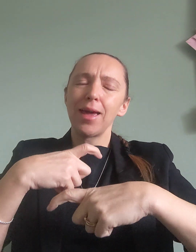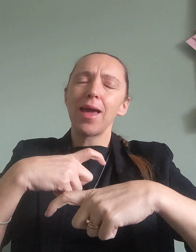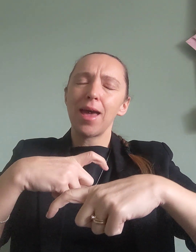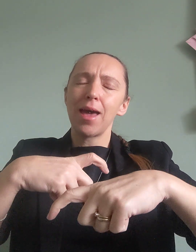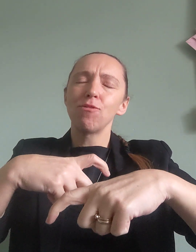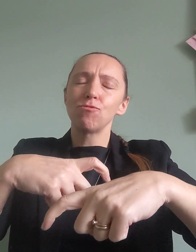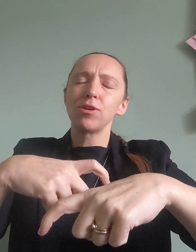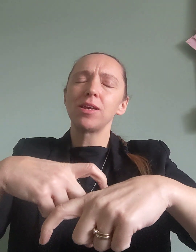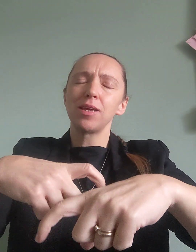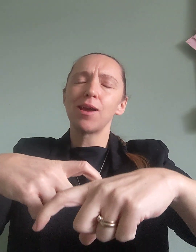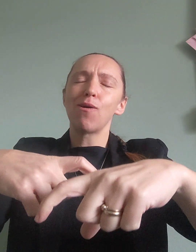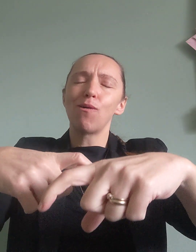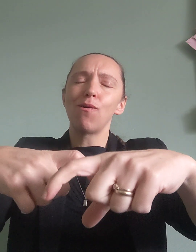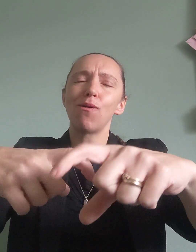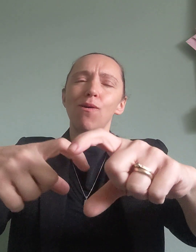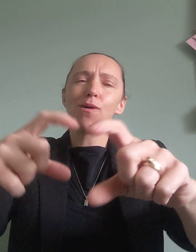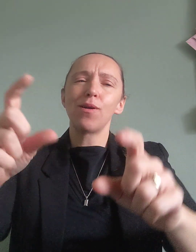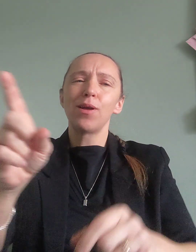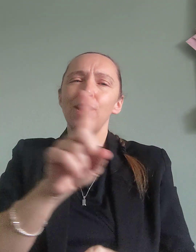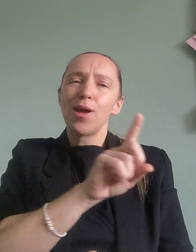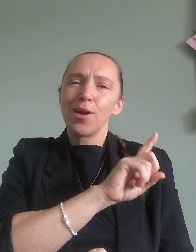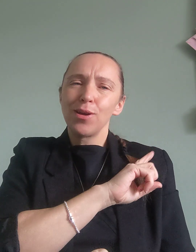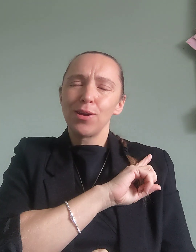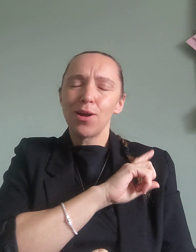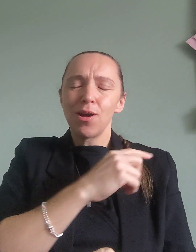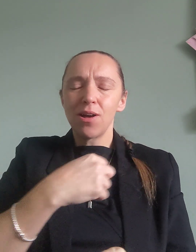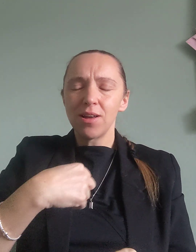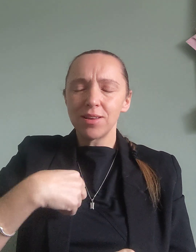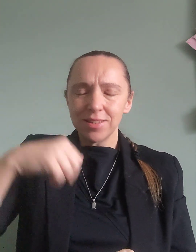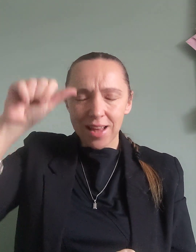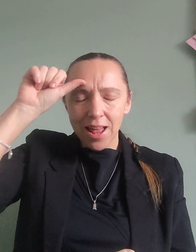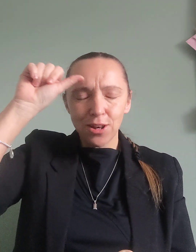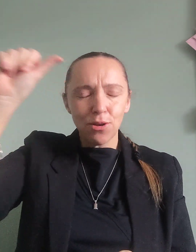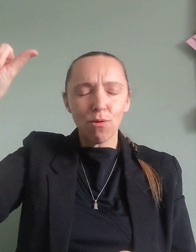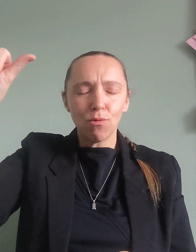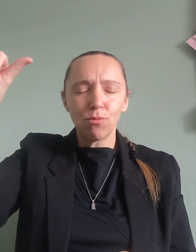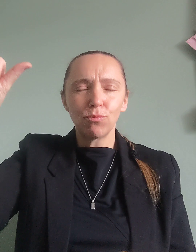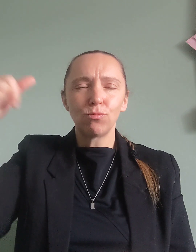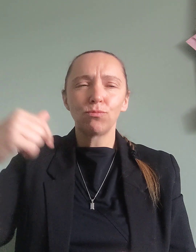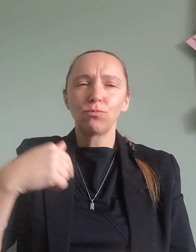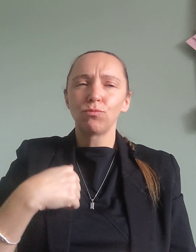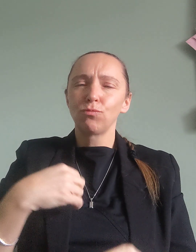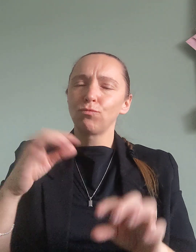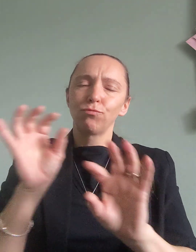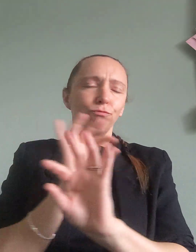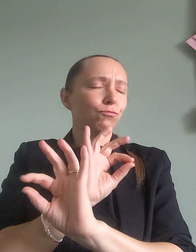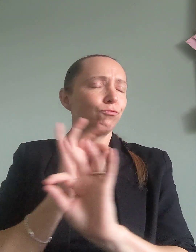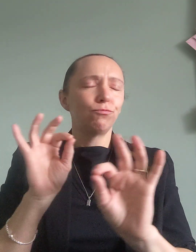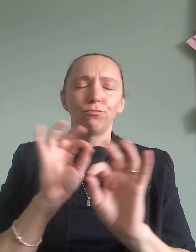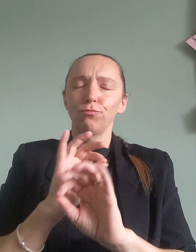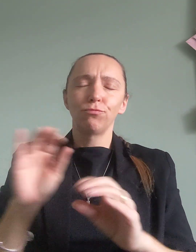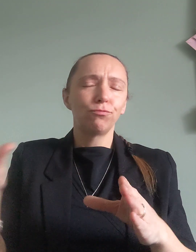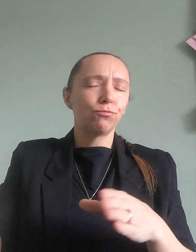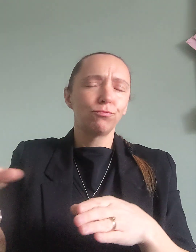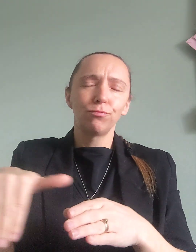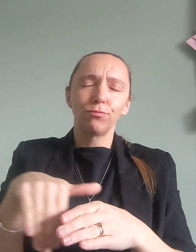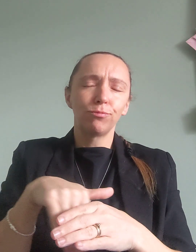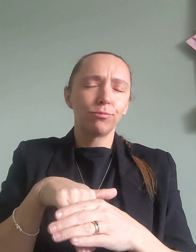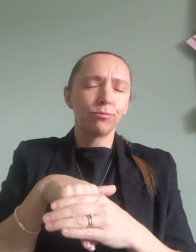carry on, if I saw you in heaven? I must disclose,